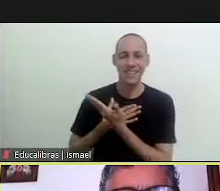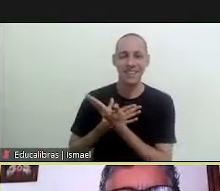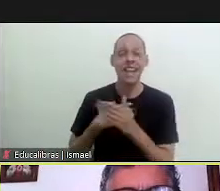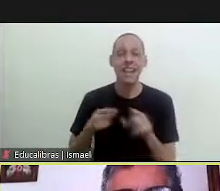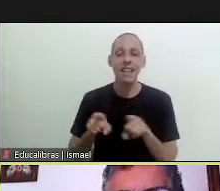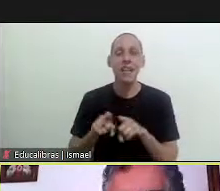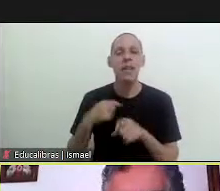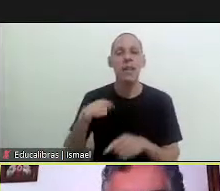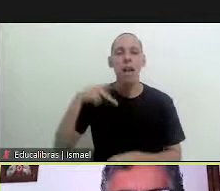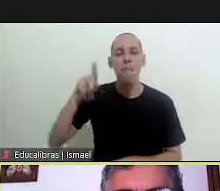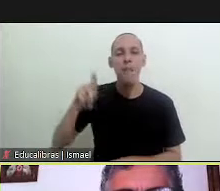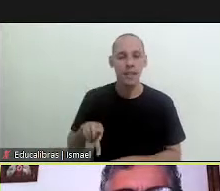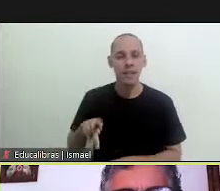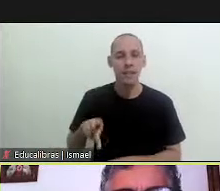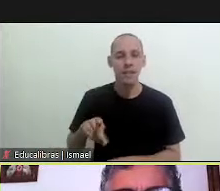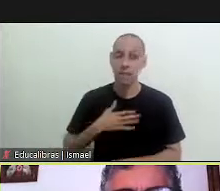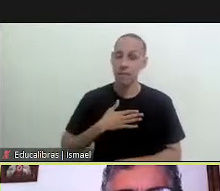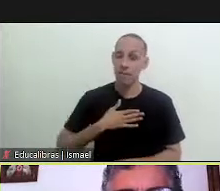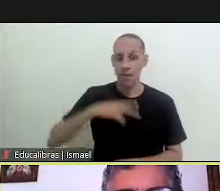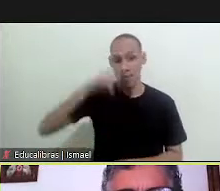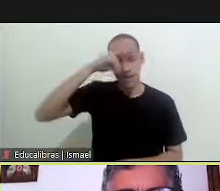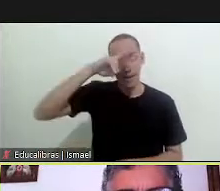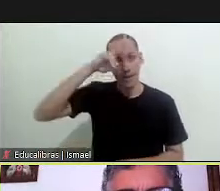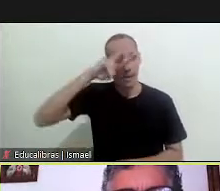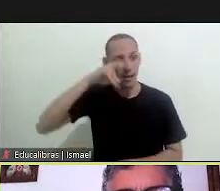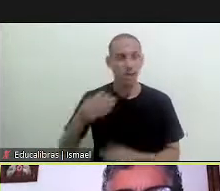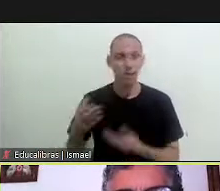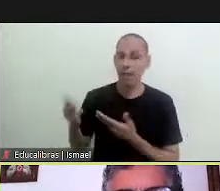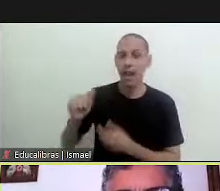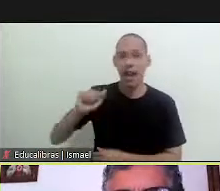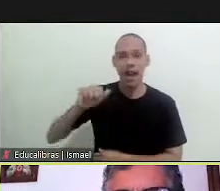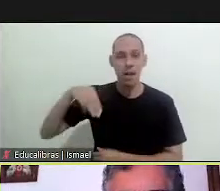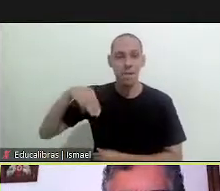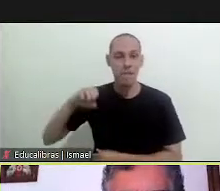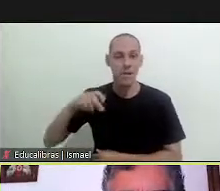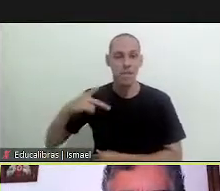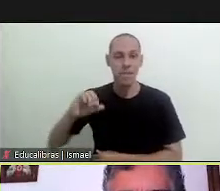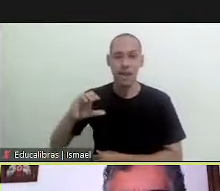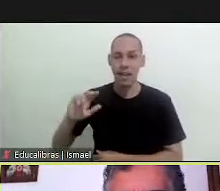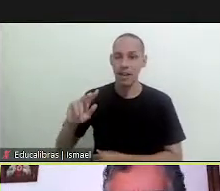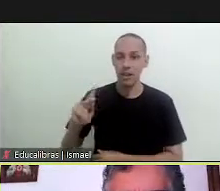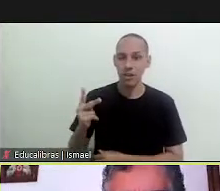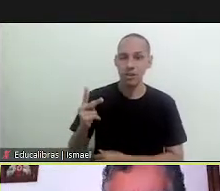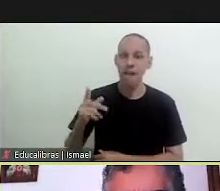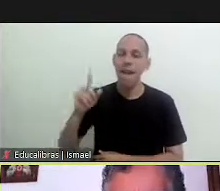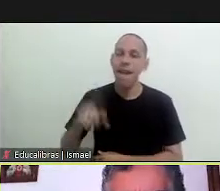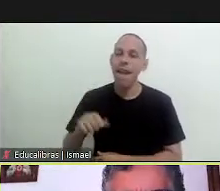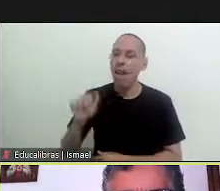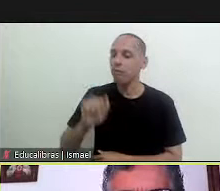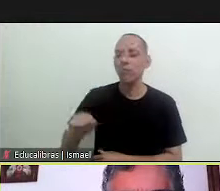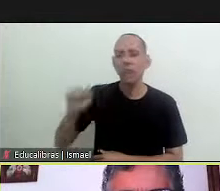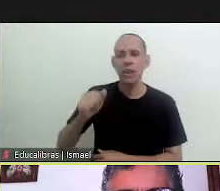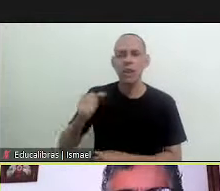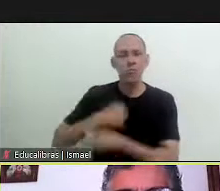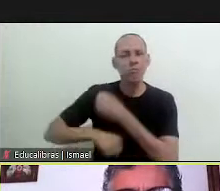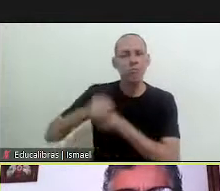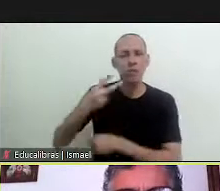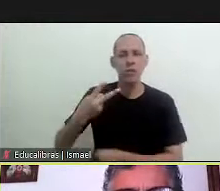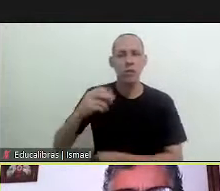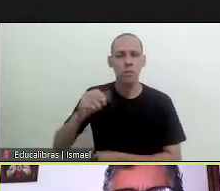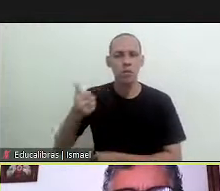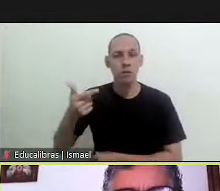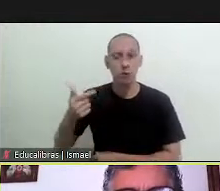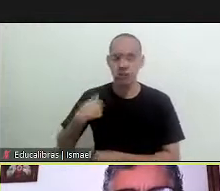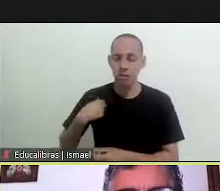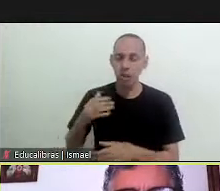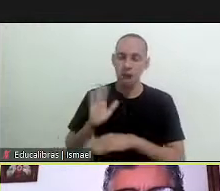and i'm currently also the president of amepash mexico which is an association which we set up in 2012 of which i